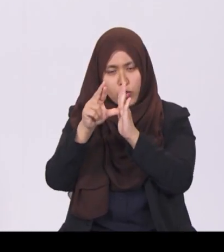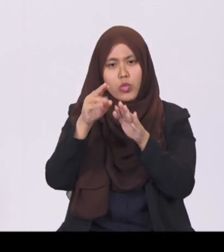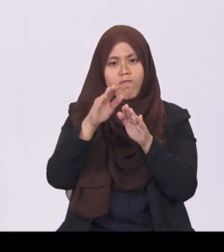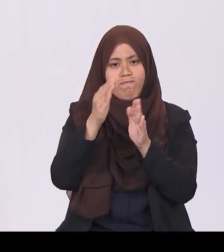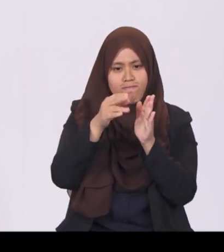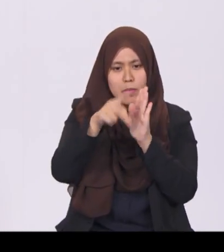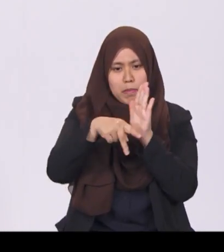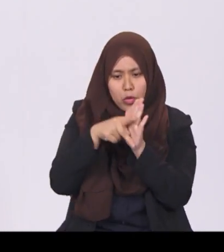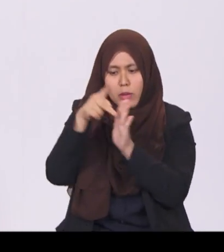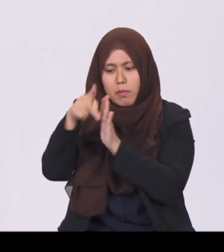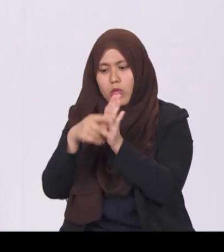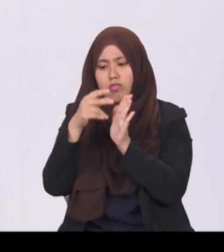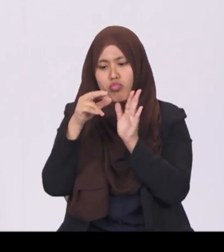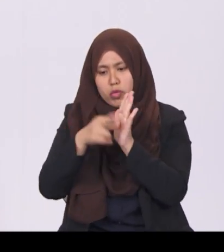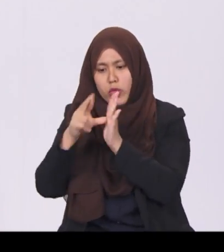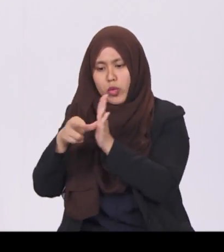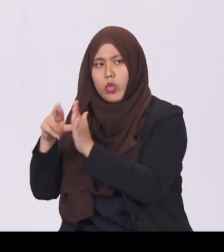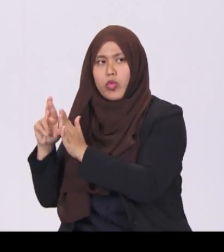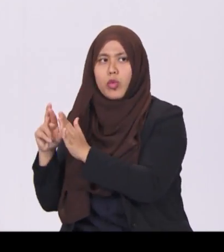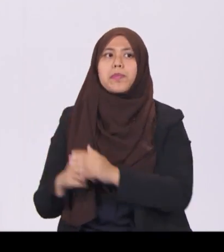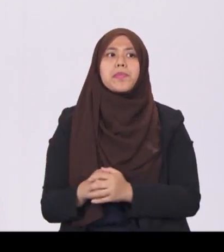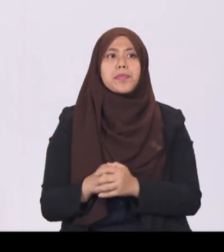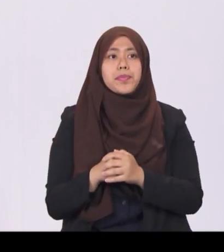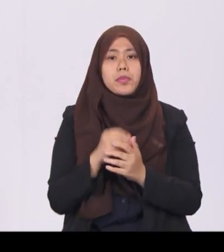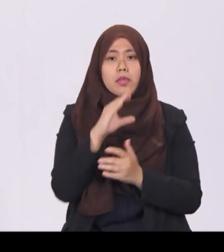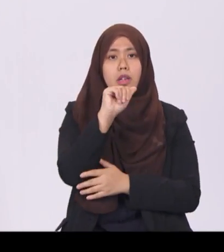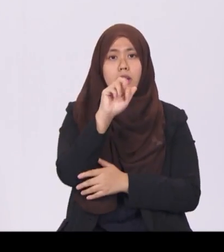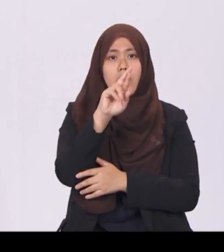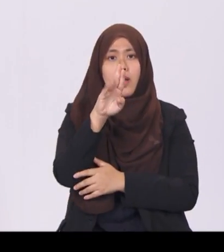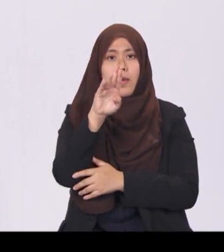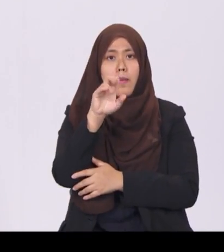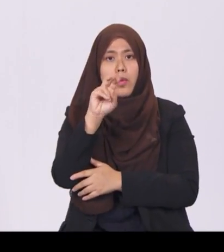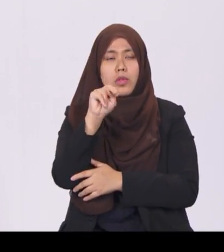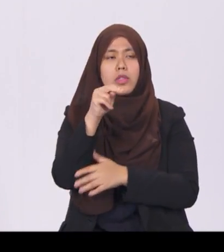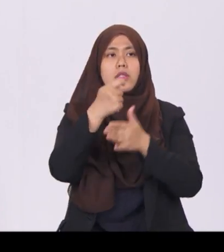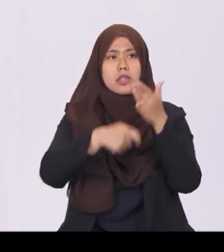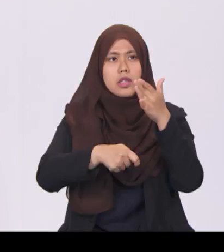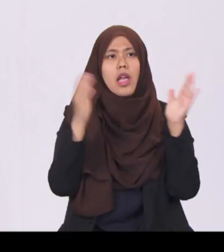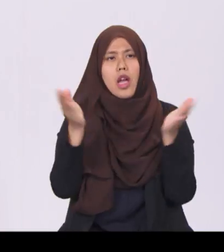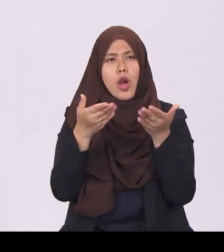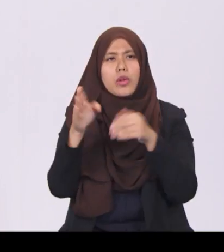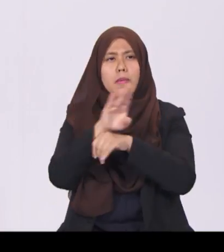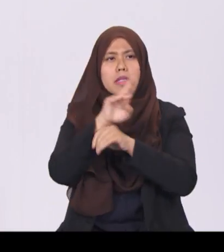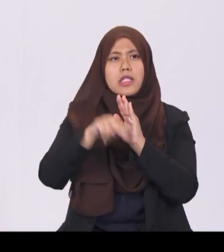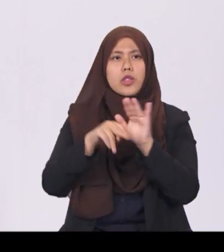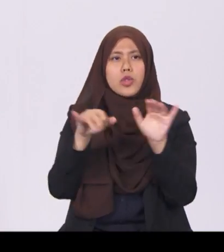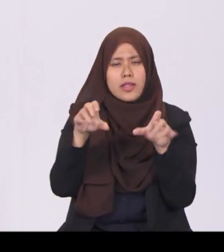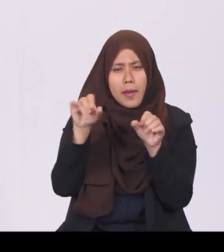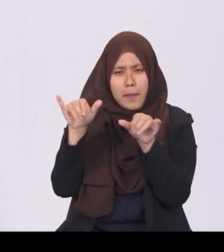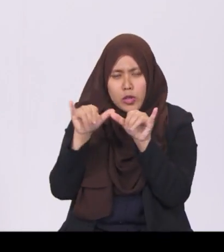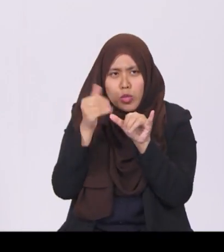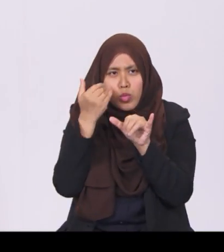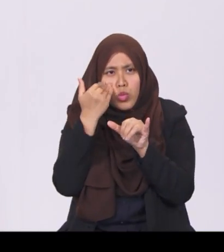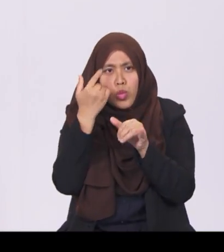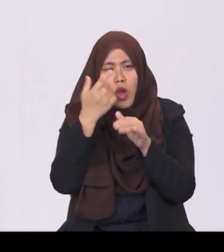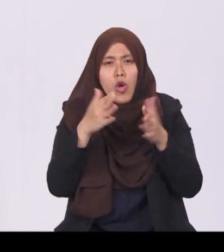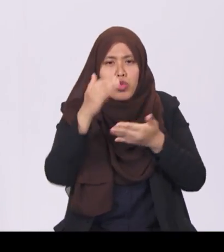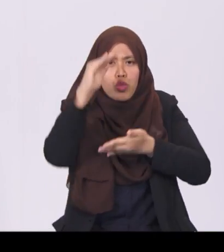The carbon tax will encourage businesses to take measures to reduce carbon emissions. Companies that do so